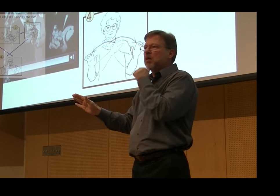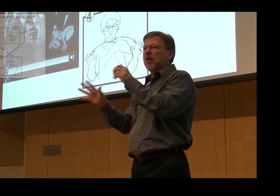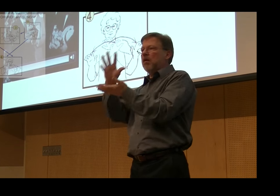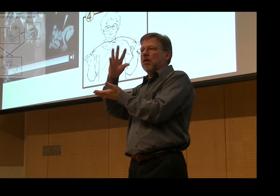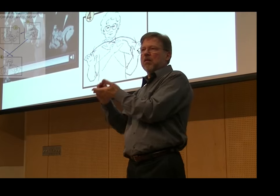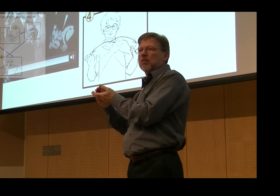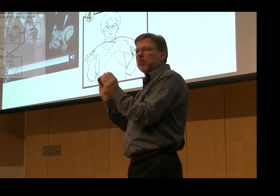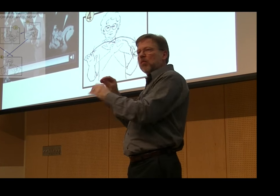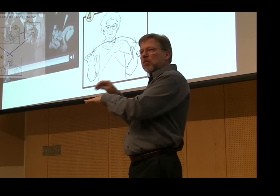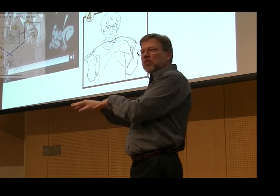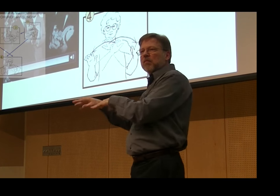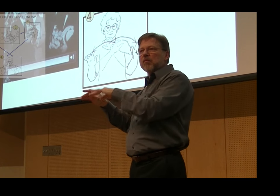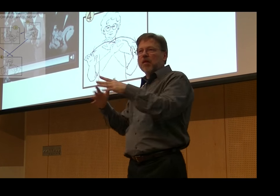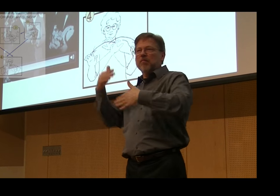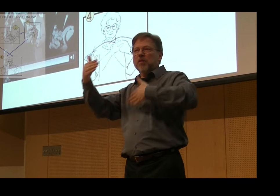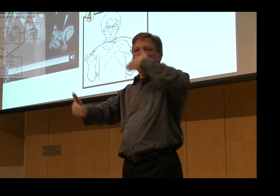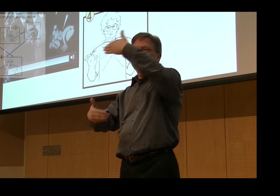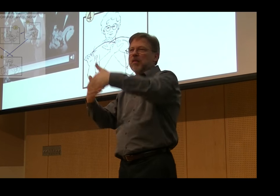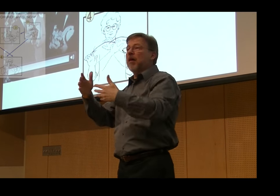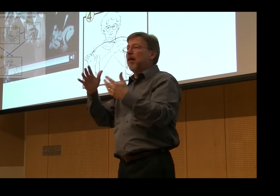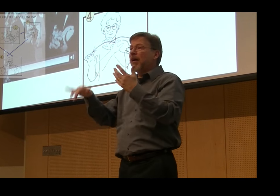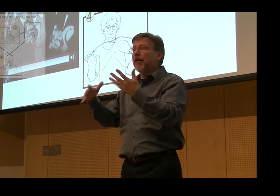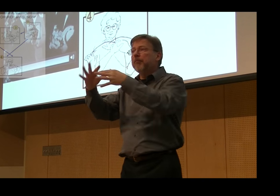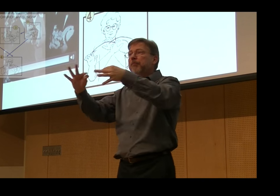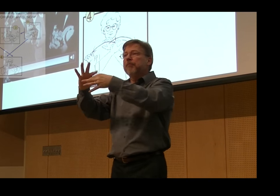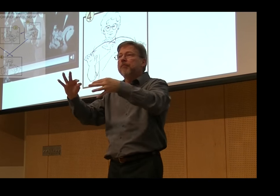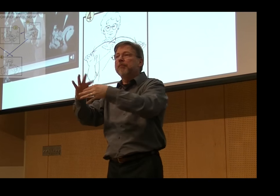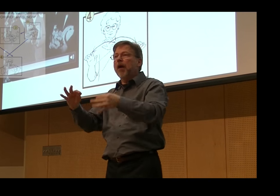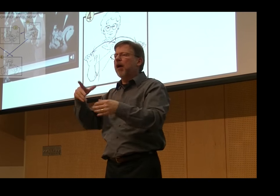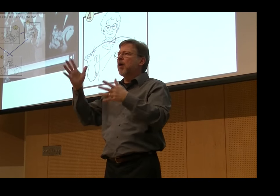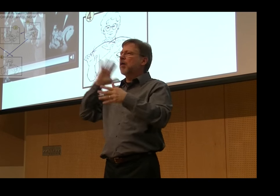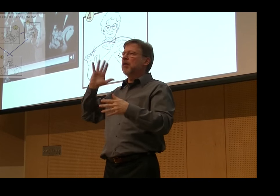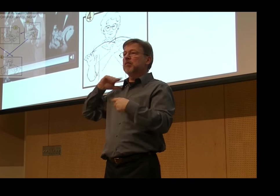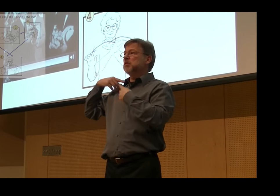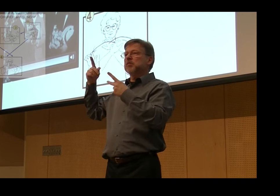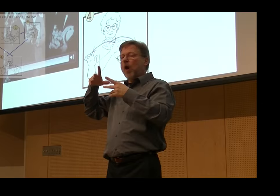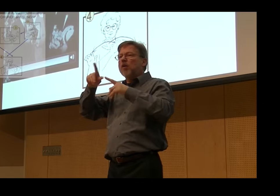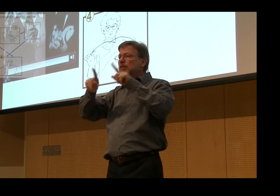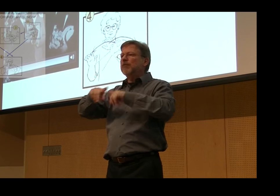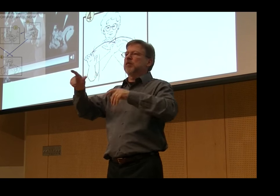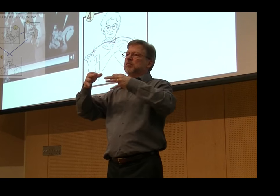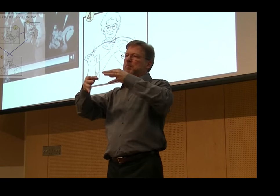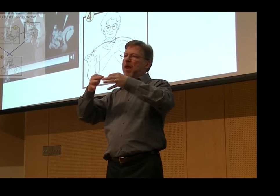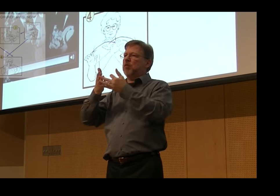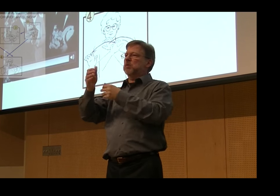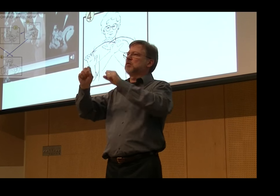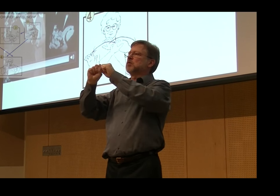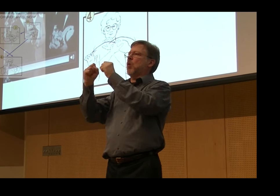There are other variants for the sign, but many of them can be accounted for by the original lexical phrase